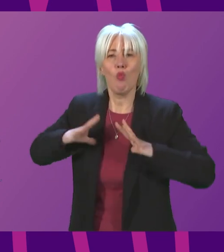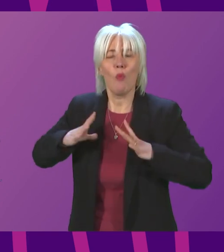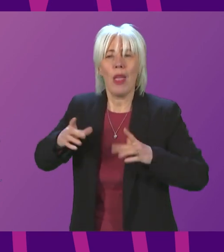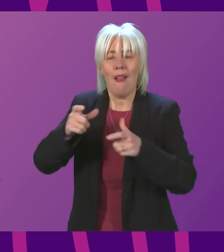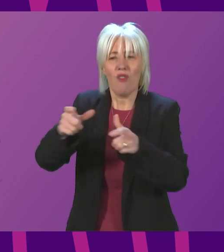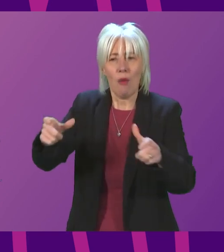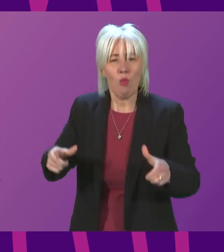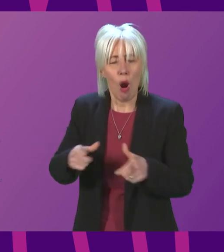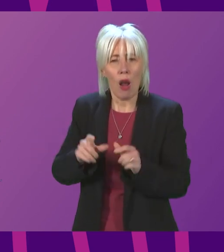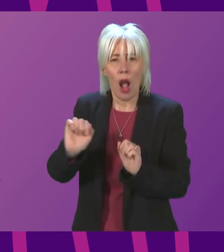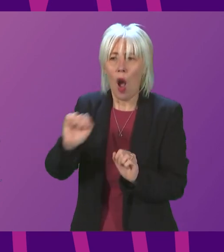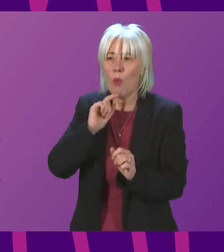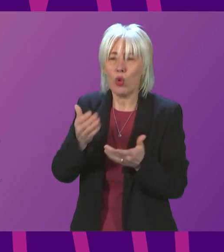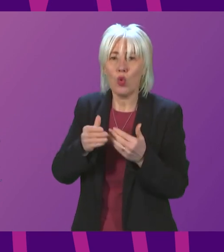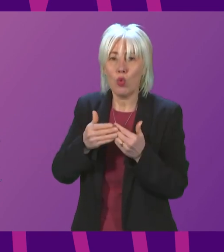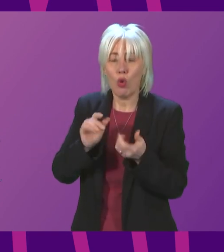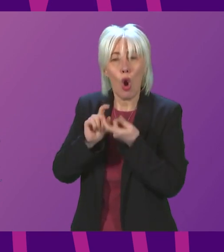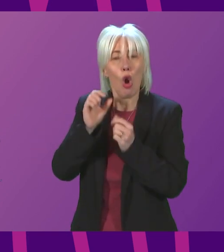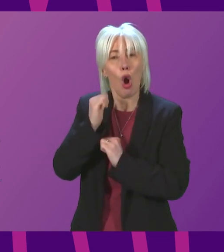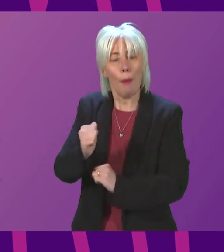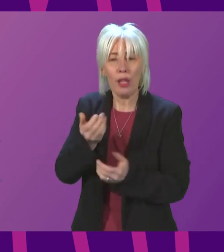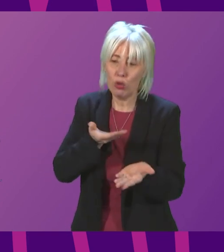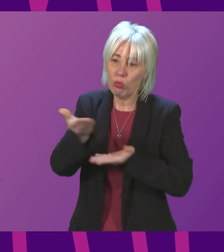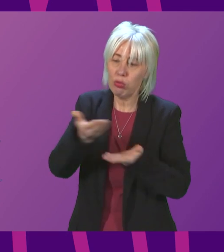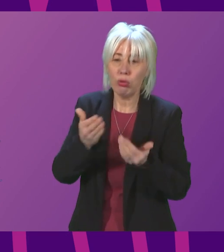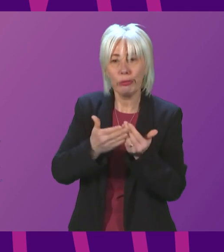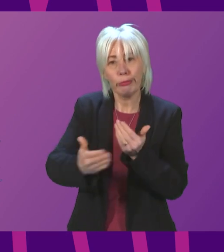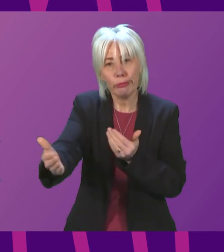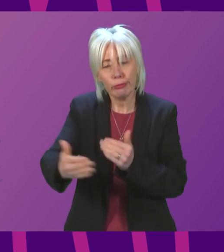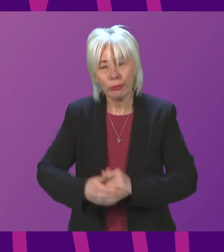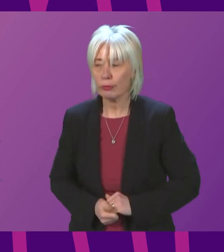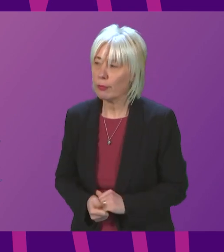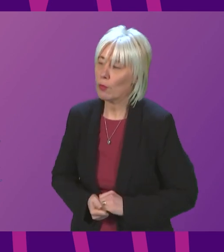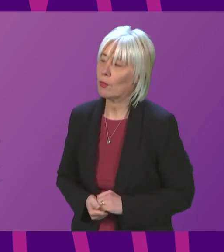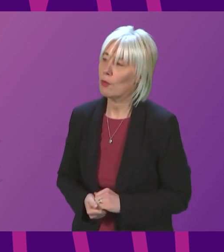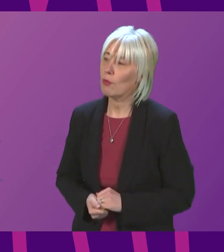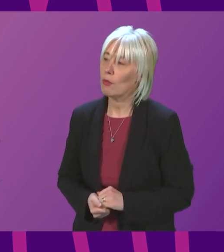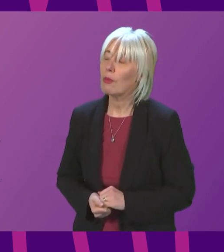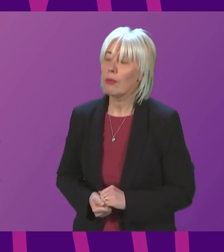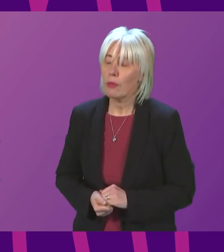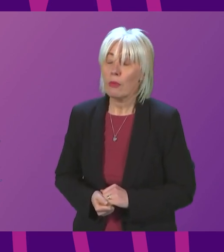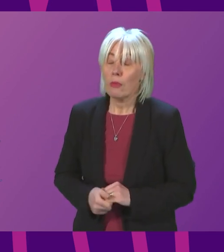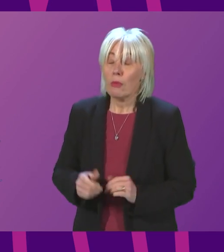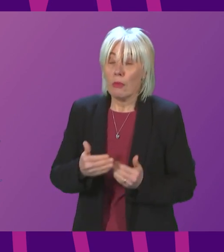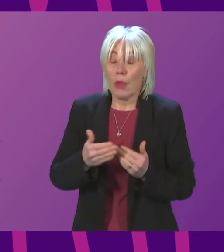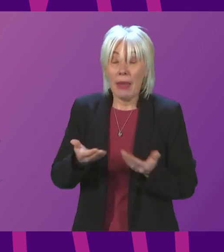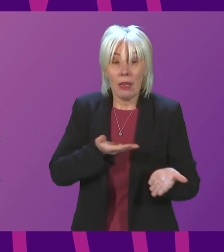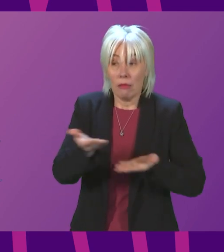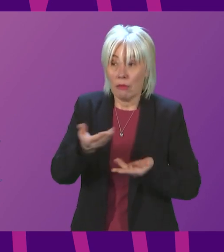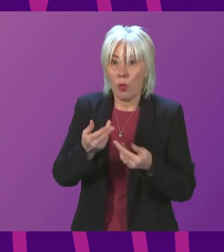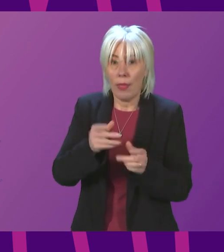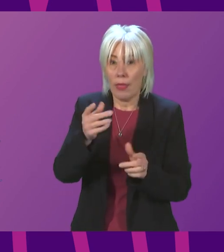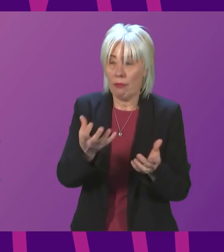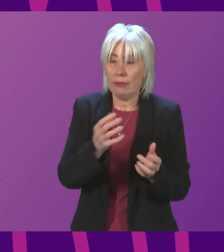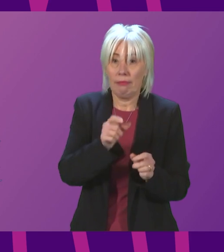to further engagement in the coming weeks First Minister We have a significant engagement with stakeholders representing people